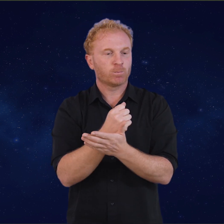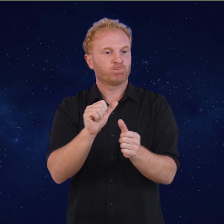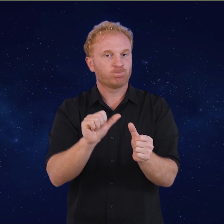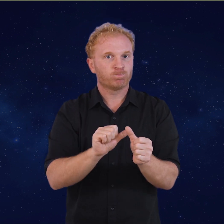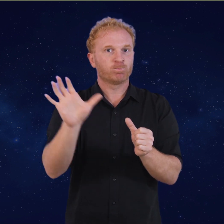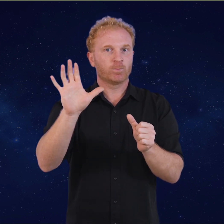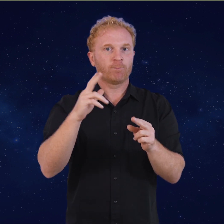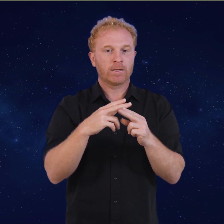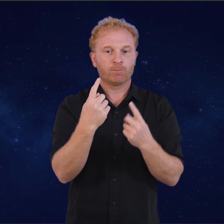need.